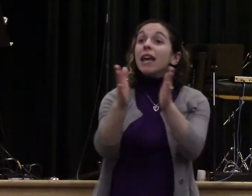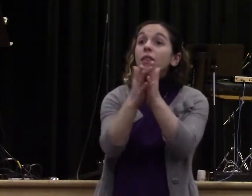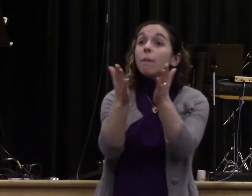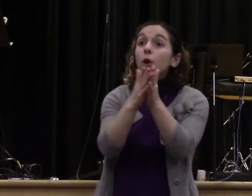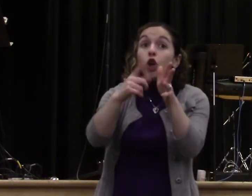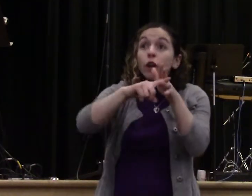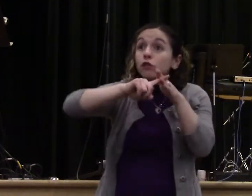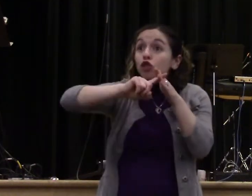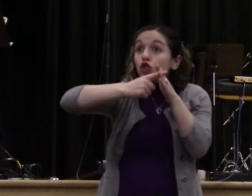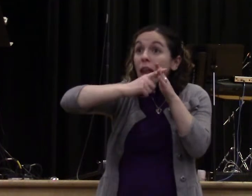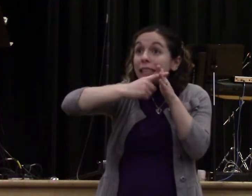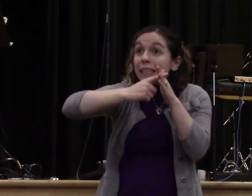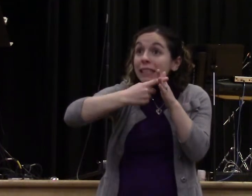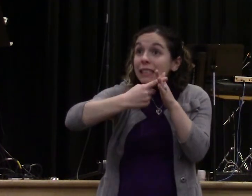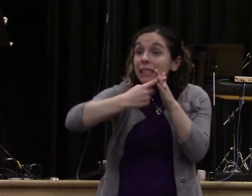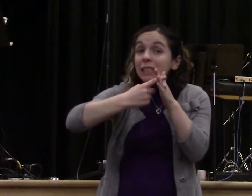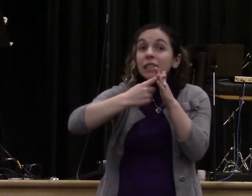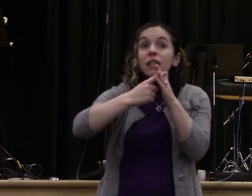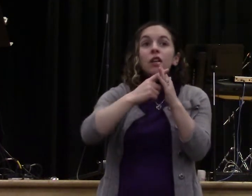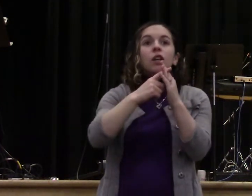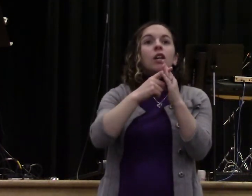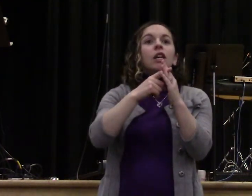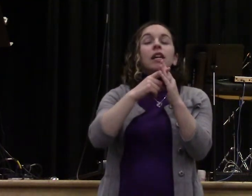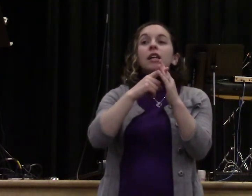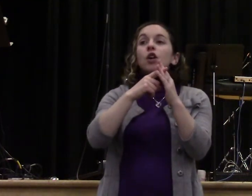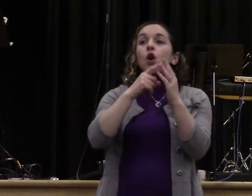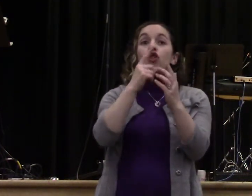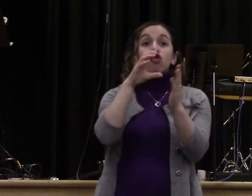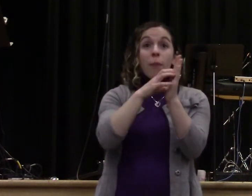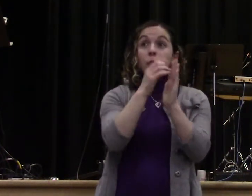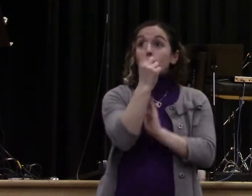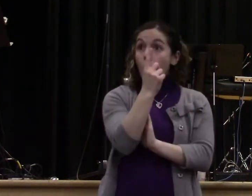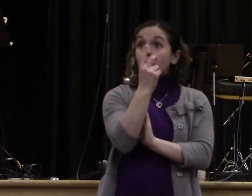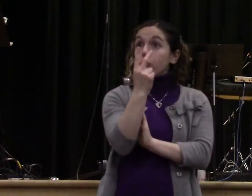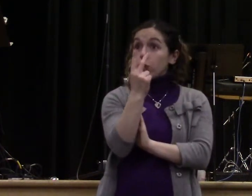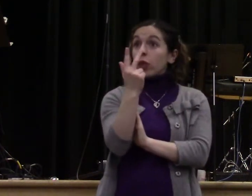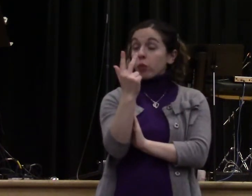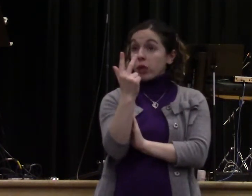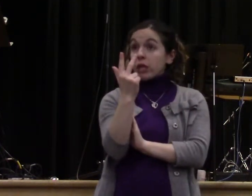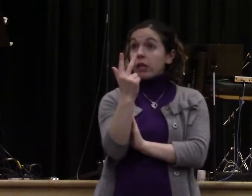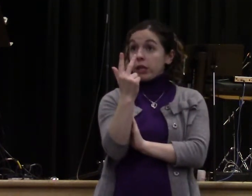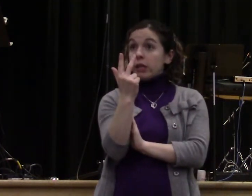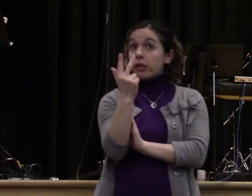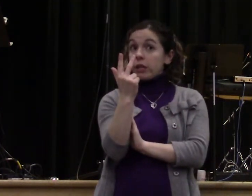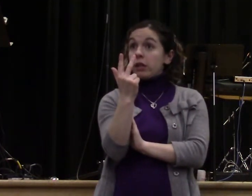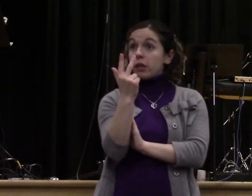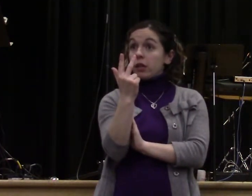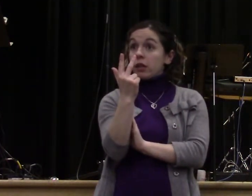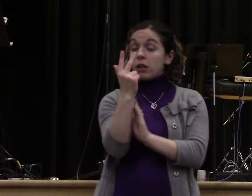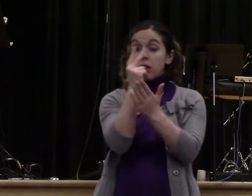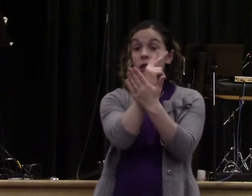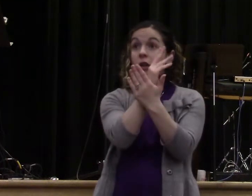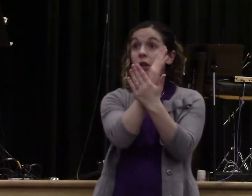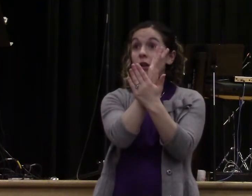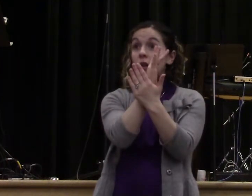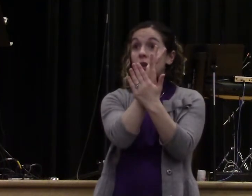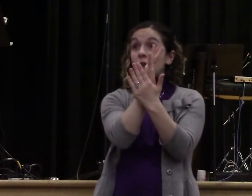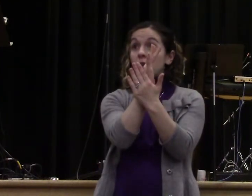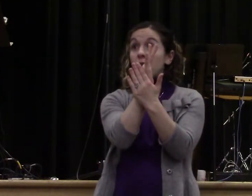you take away chapter one, God created man in chapter two. So it really only took three chapters for men